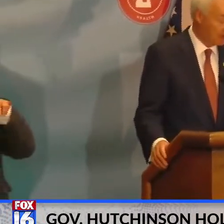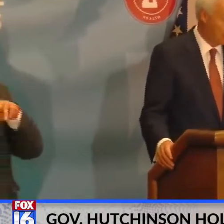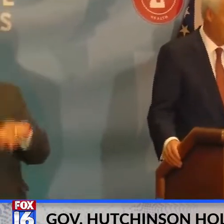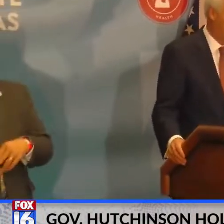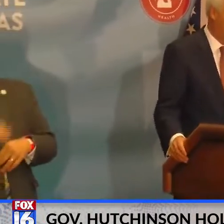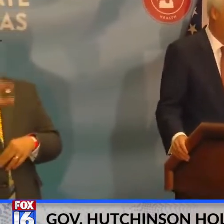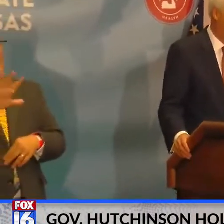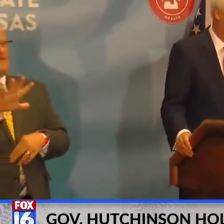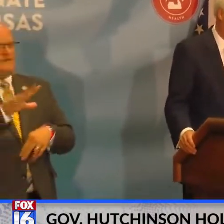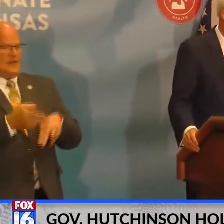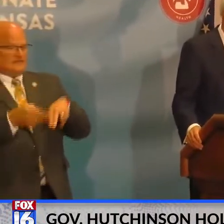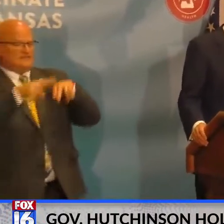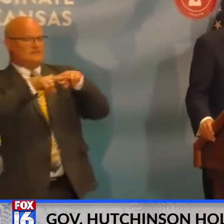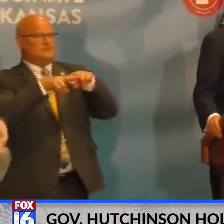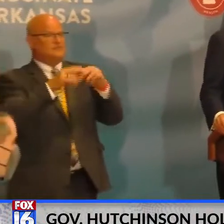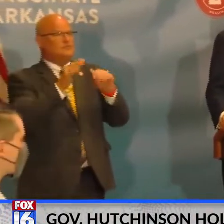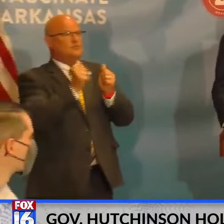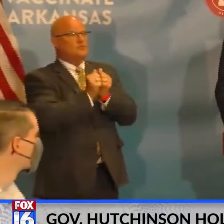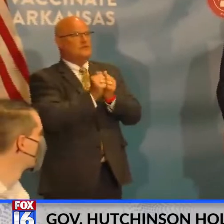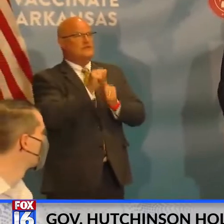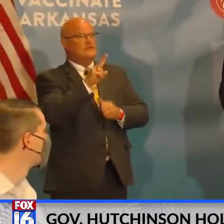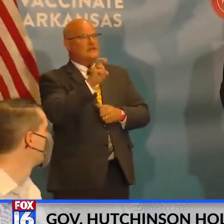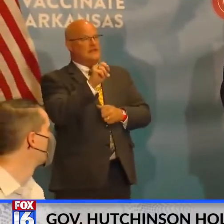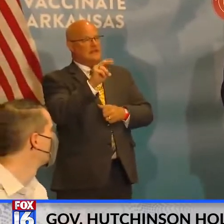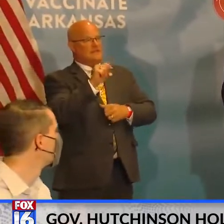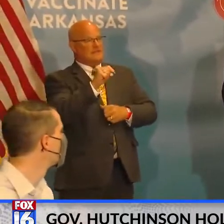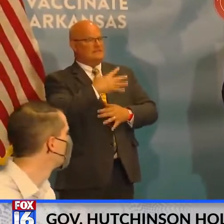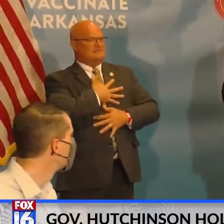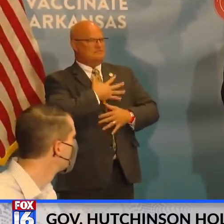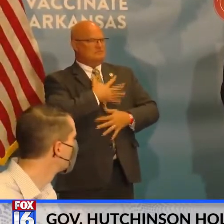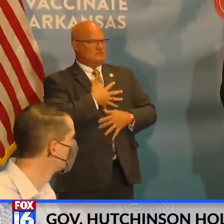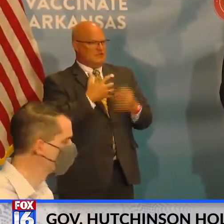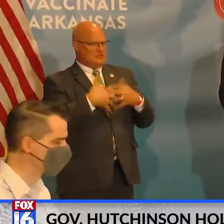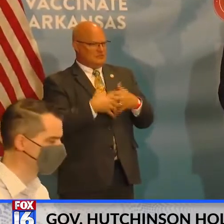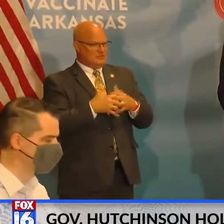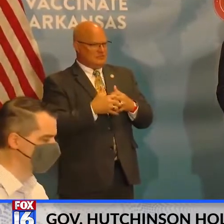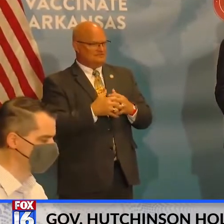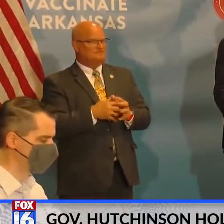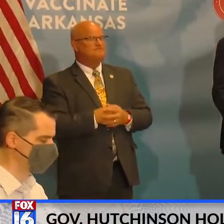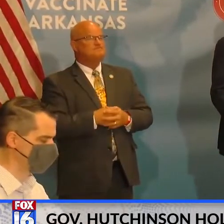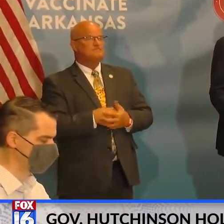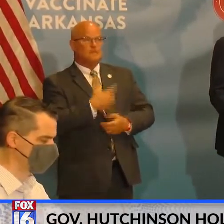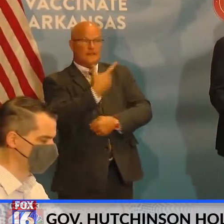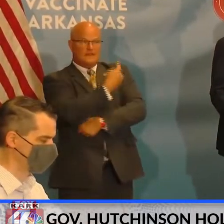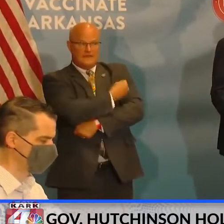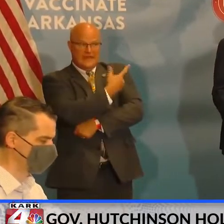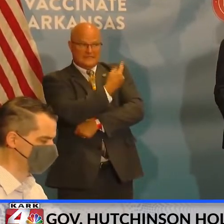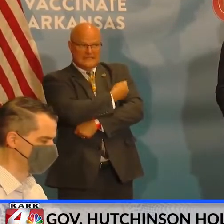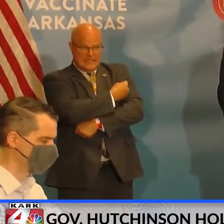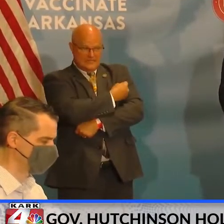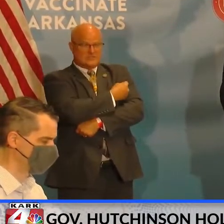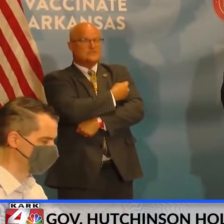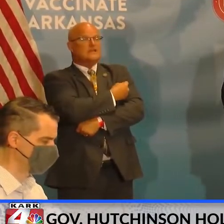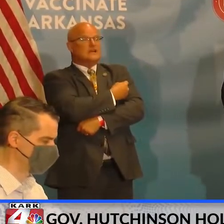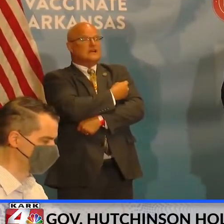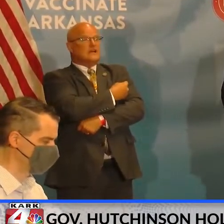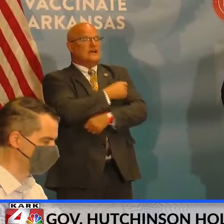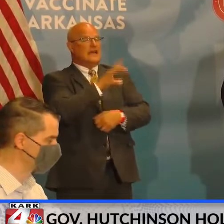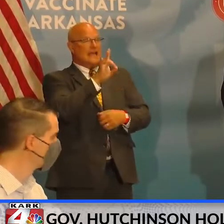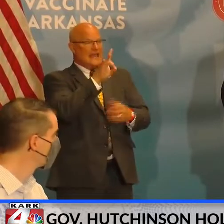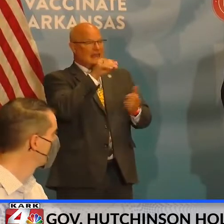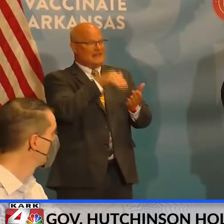additional on ventilators. In terms of the vaccinations, the vaccinations are at